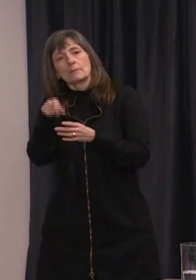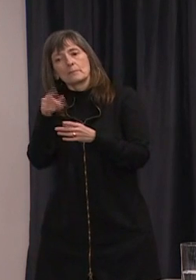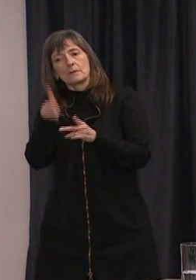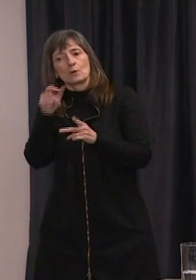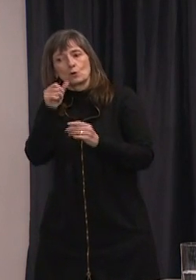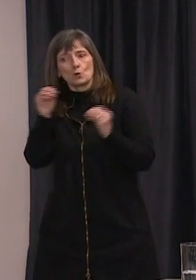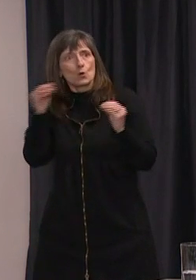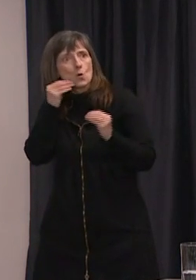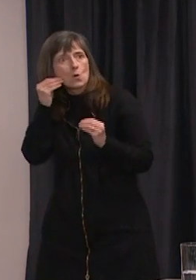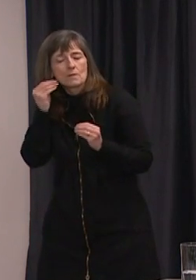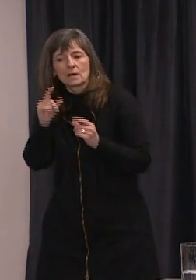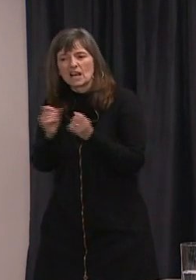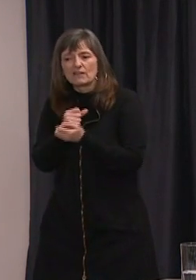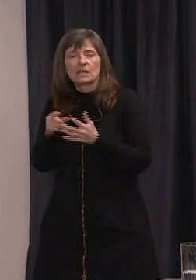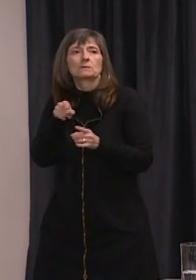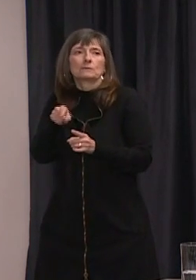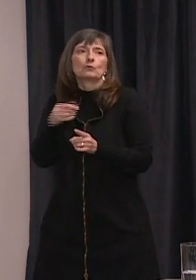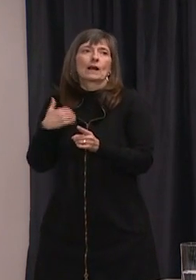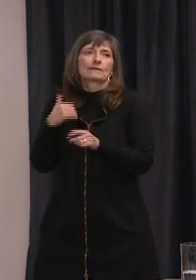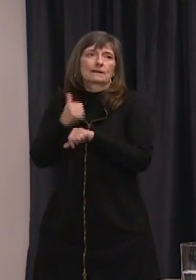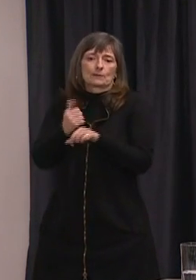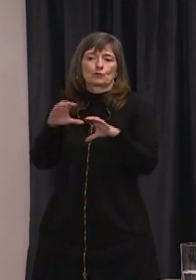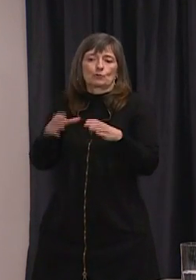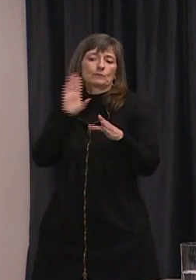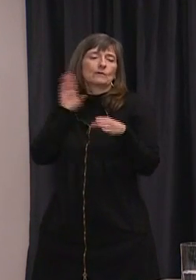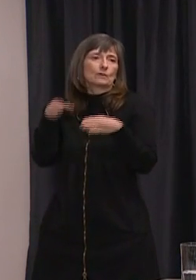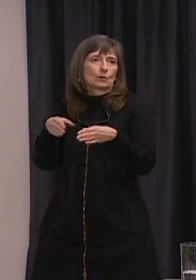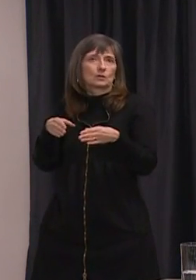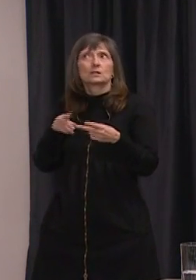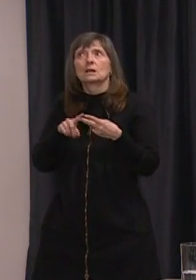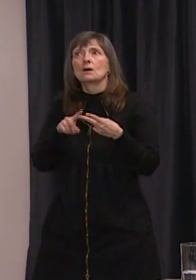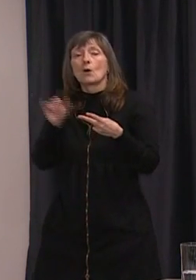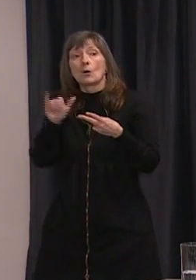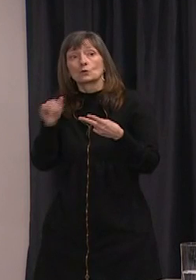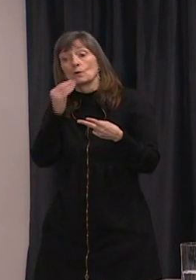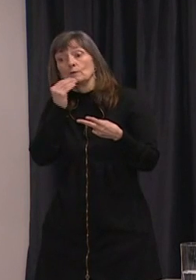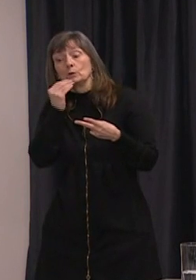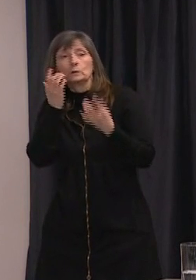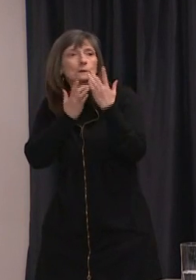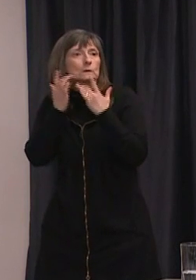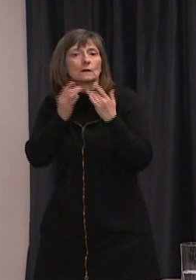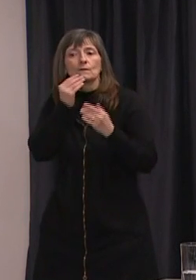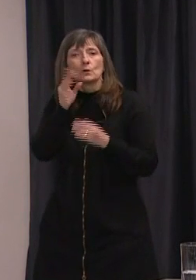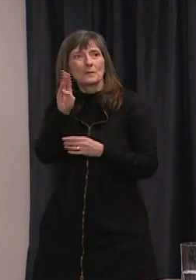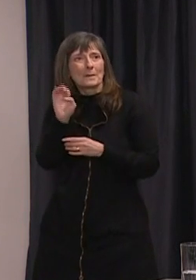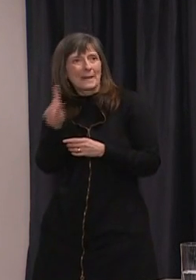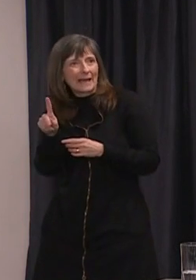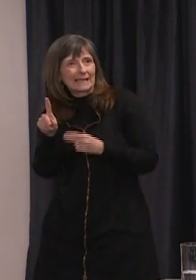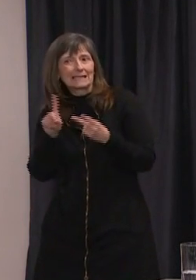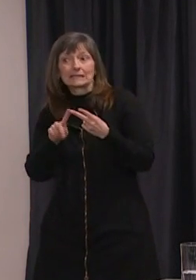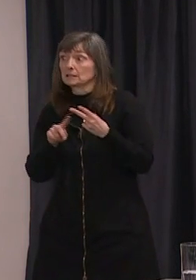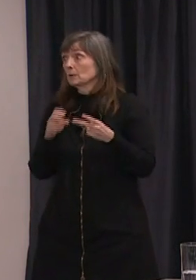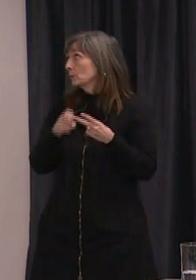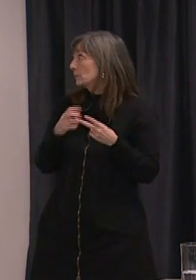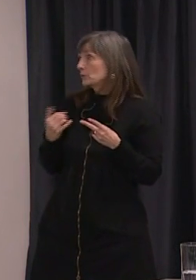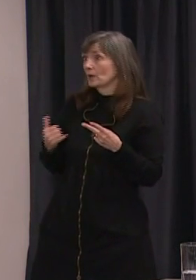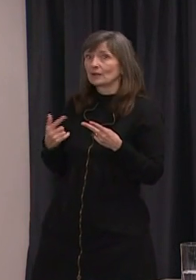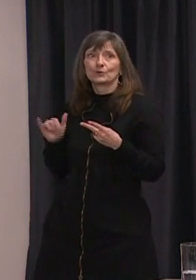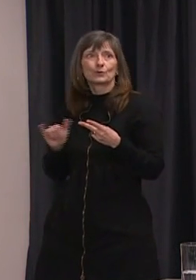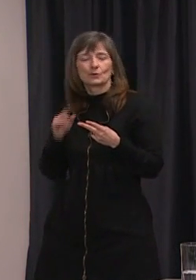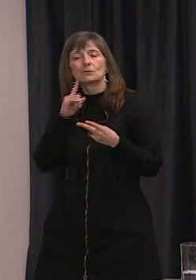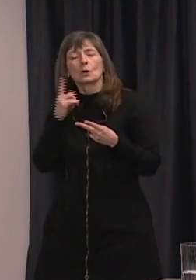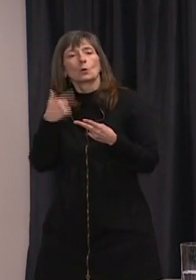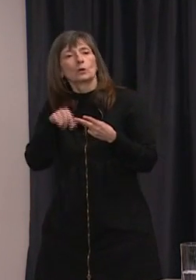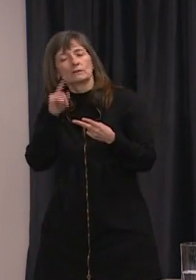the homelessness piece is one area uh you know food insecurity with food banks for example has become an issue today so we're